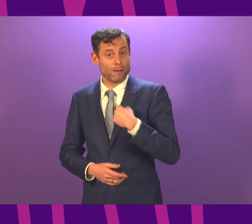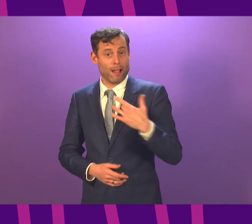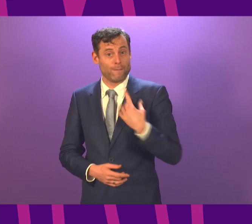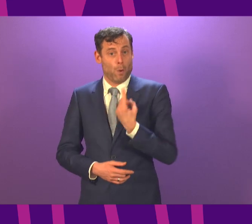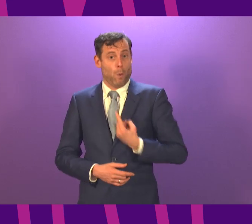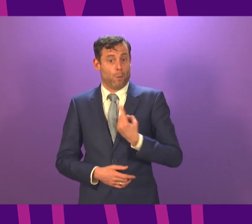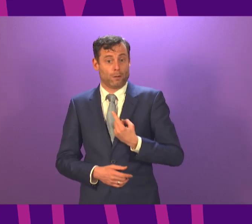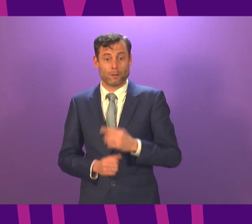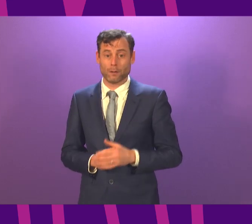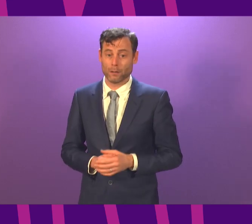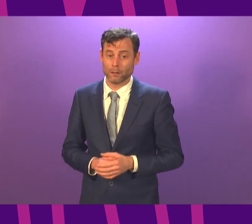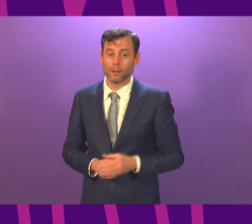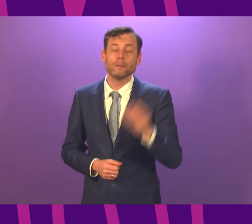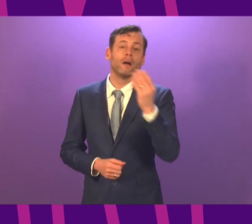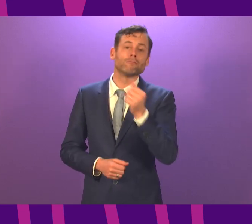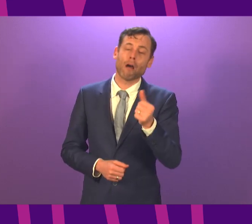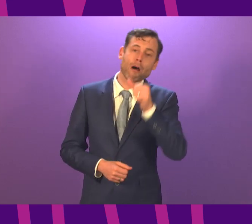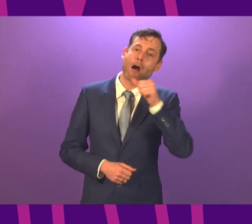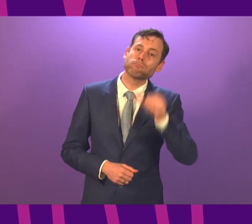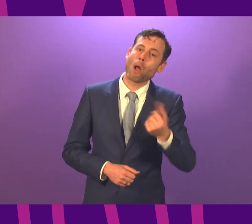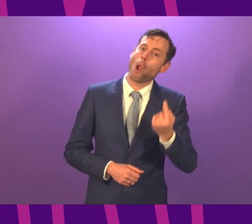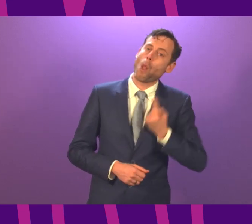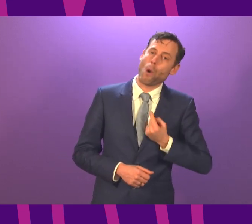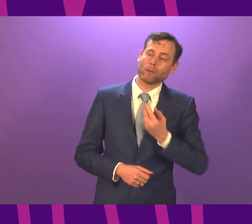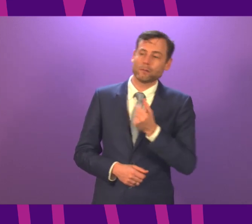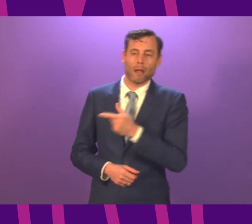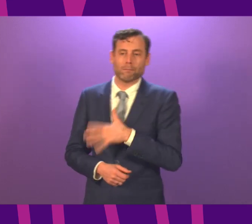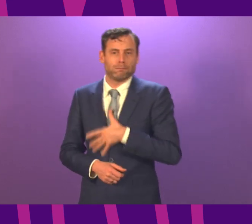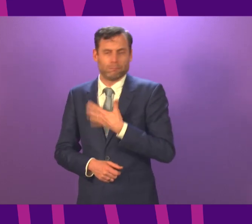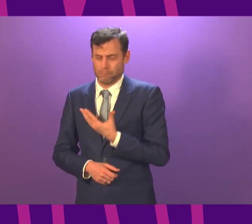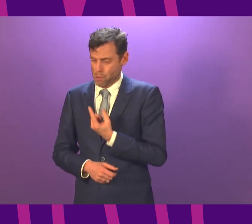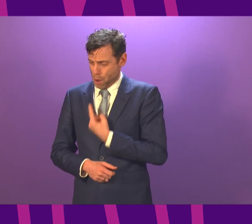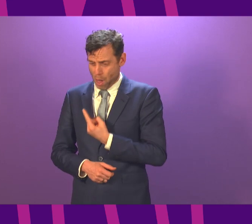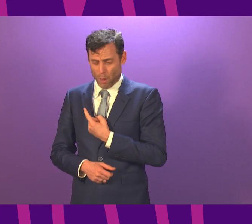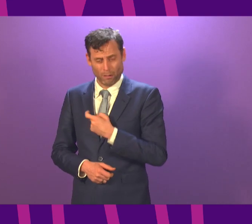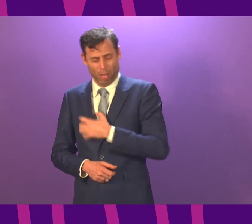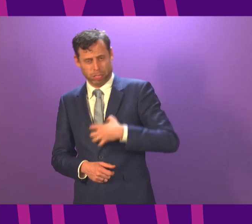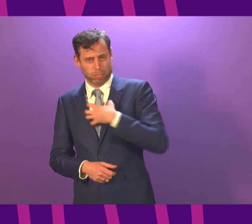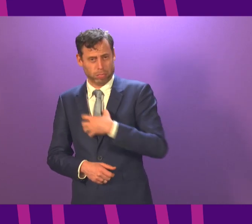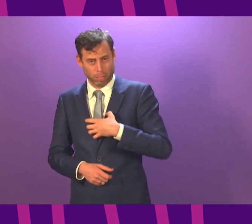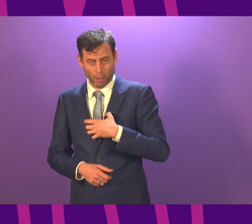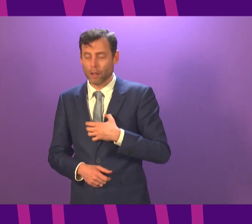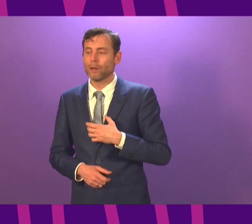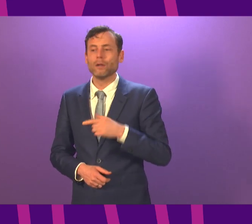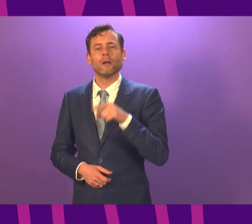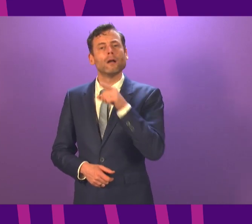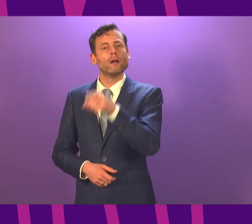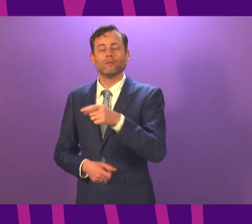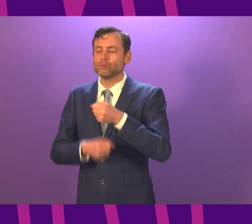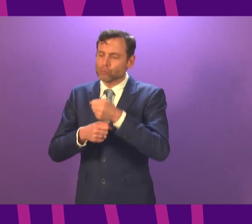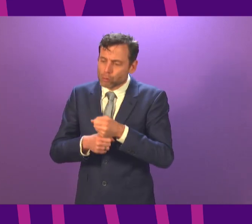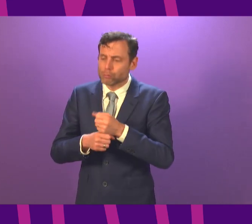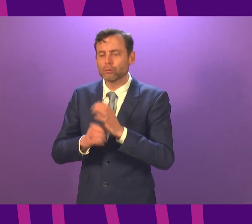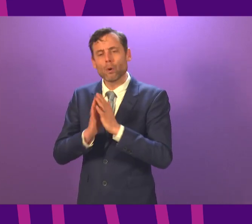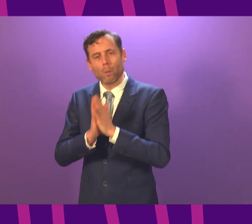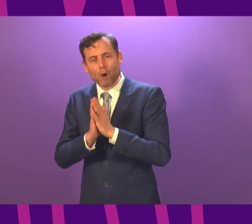I mean some people enjoy being on their own but other people find it a struggle and in particular going to a place of worship can also be quite important for